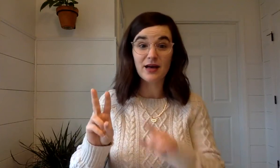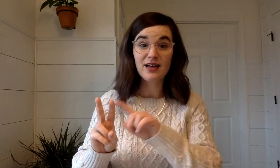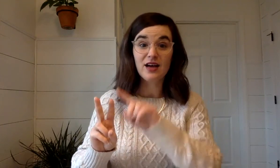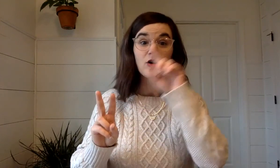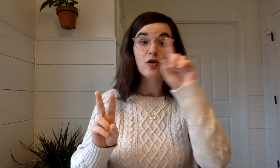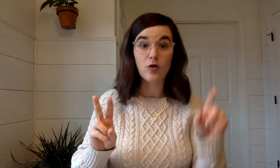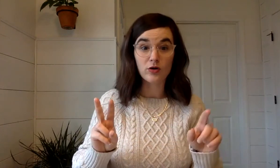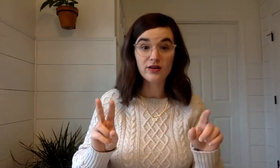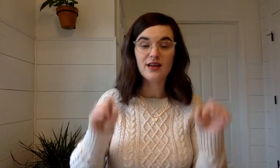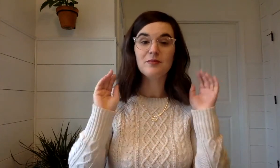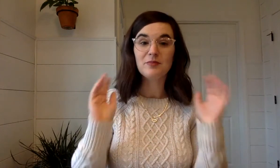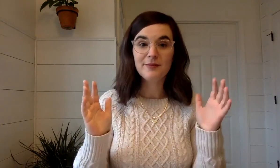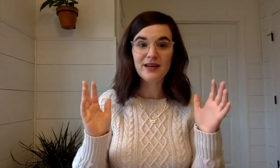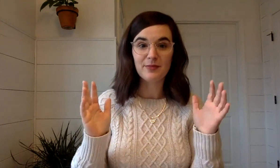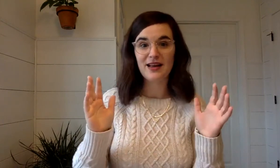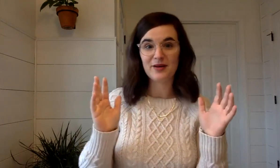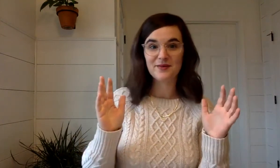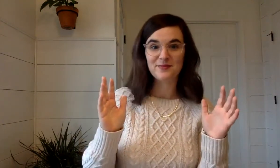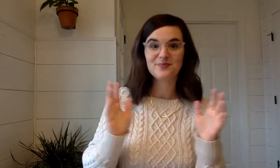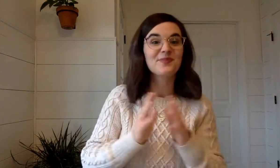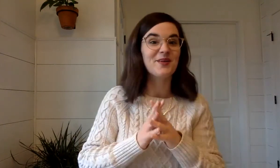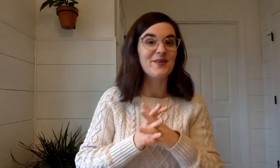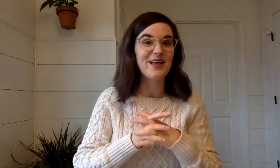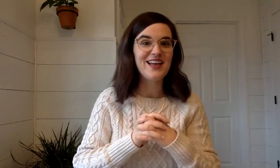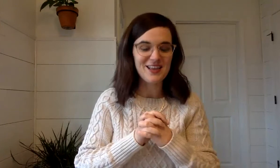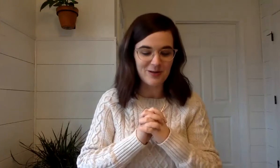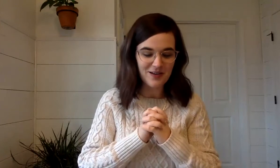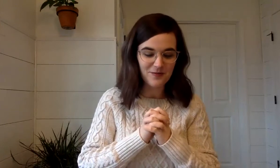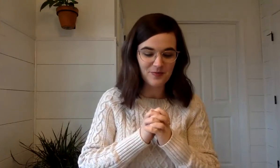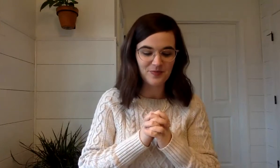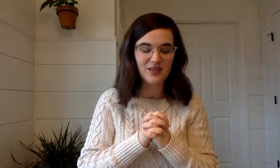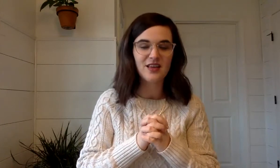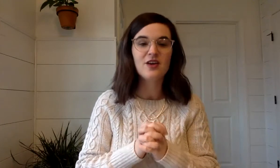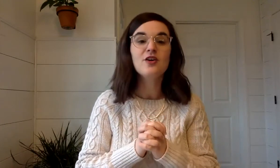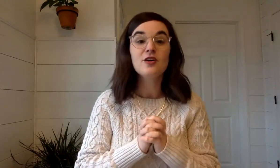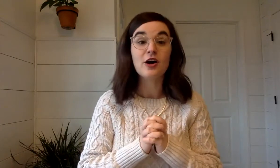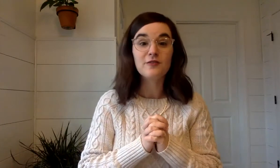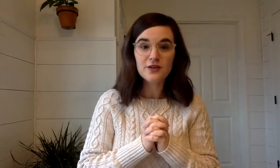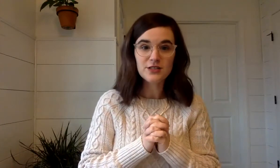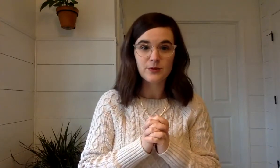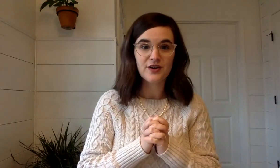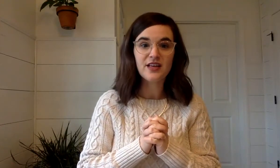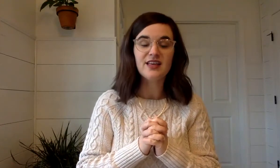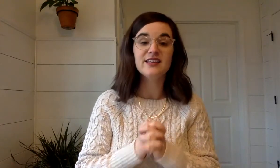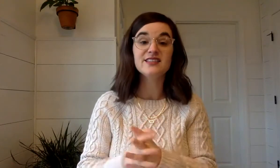con mi primera palabra. Okay, here we go. Our first word is